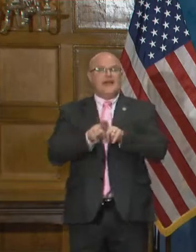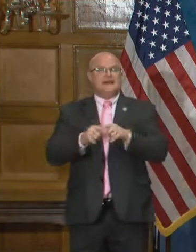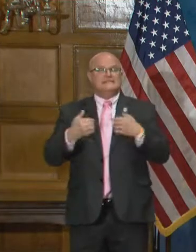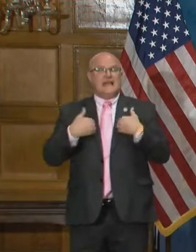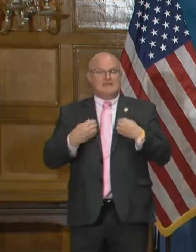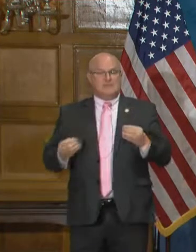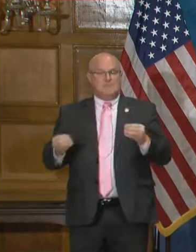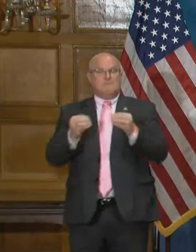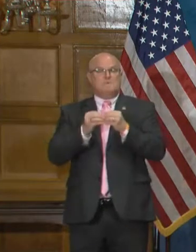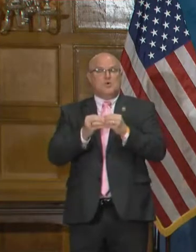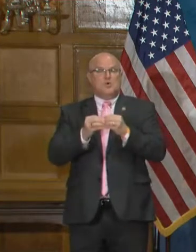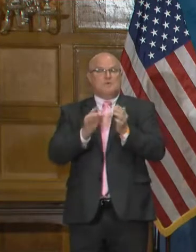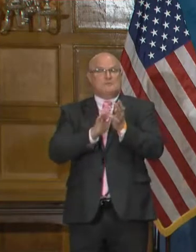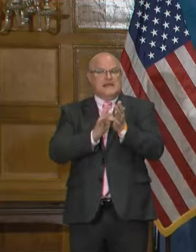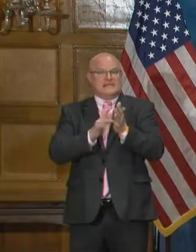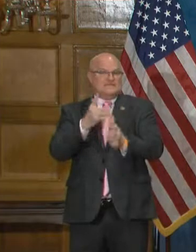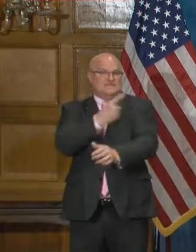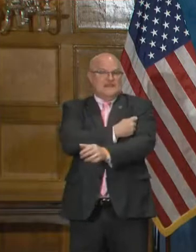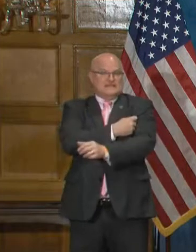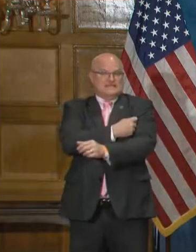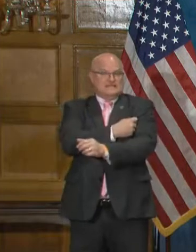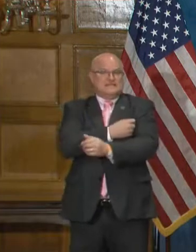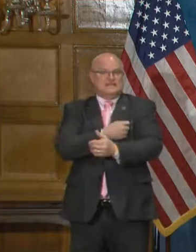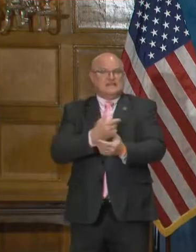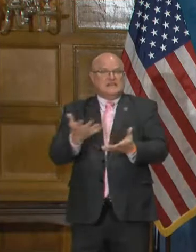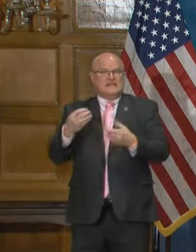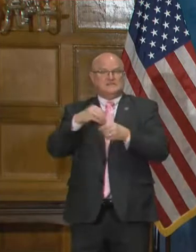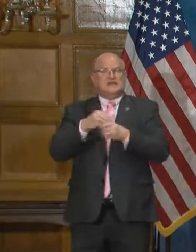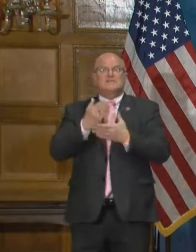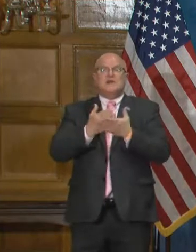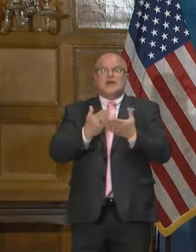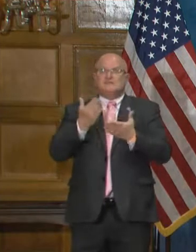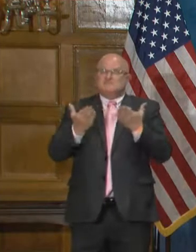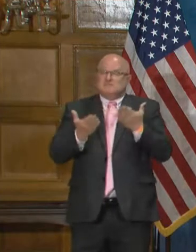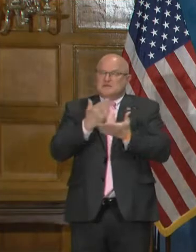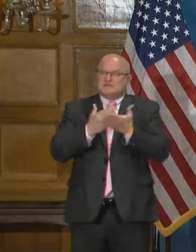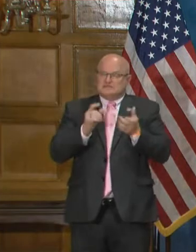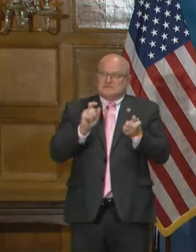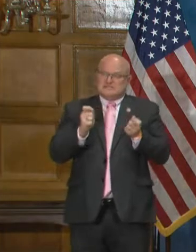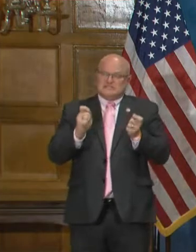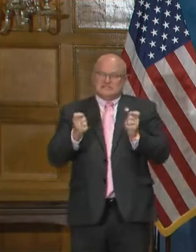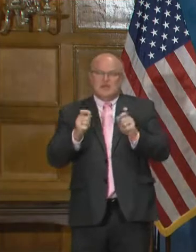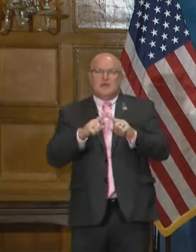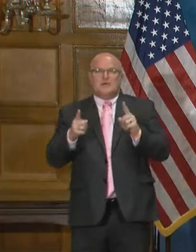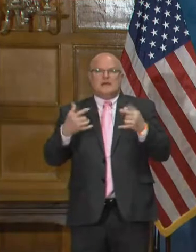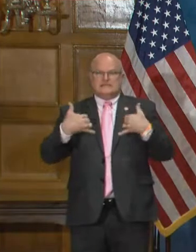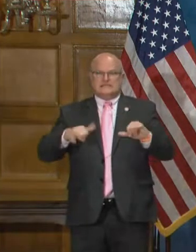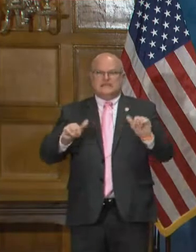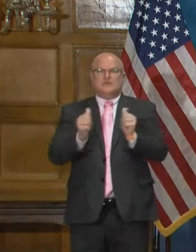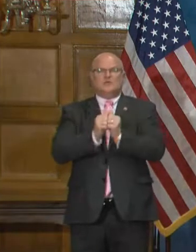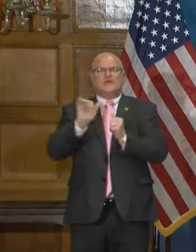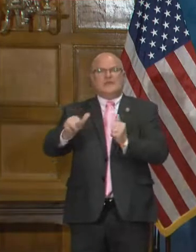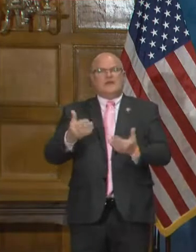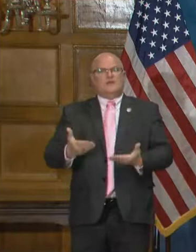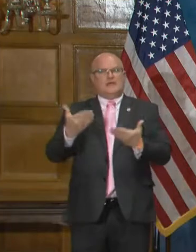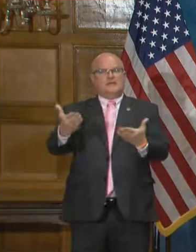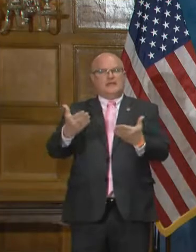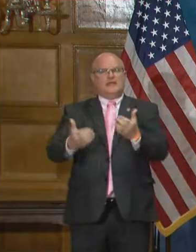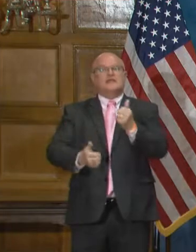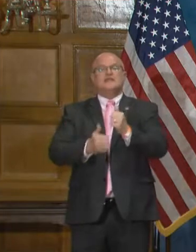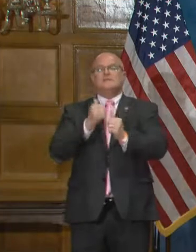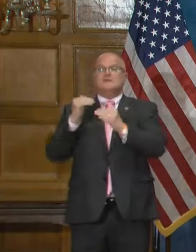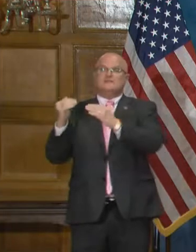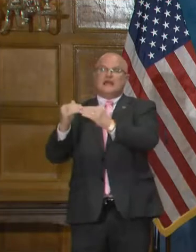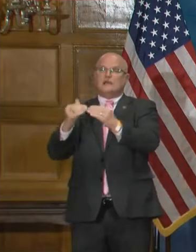more vaccine, as vaccine ramps up, there may be some shift in this, but we're still staying with that recommendation because we think it is the most